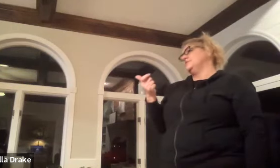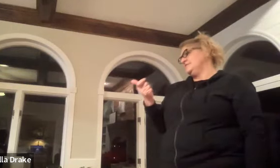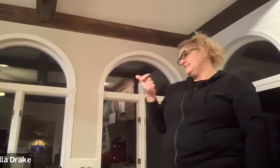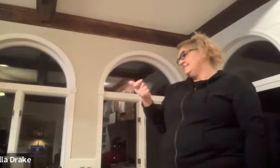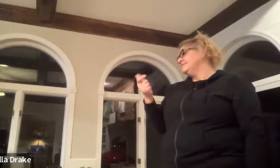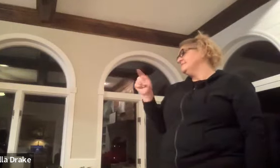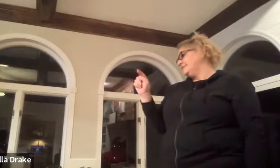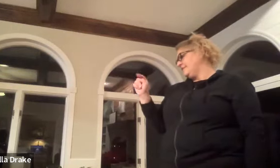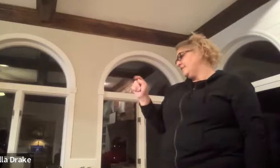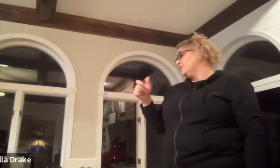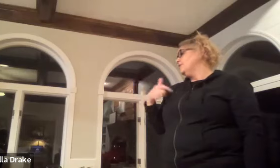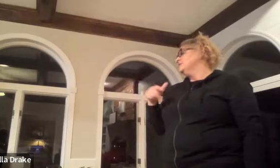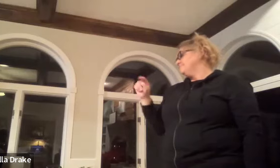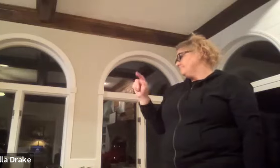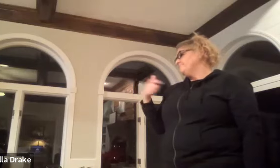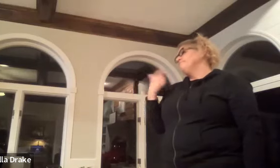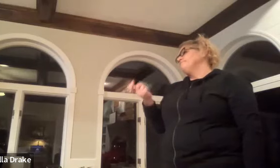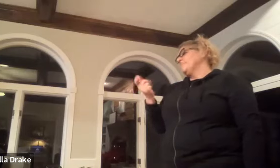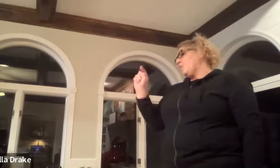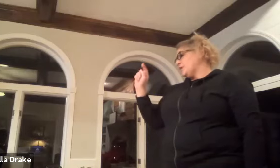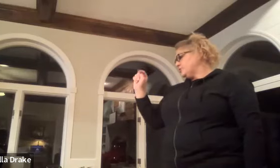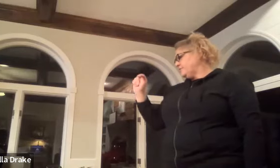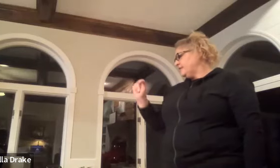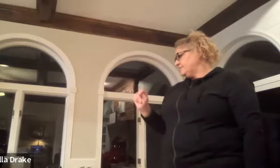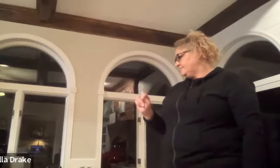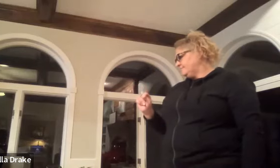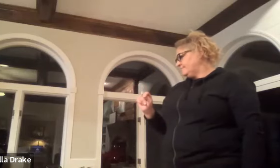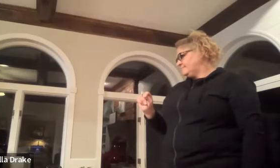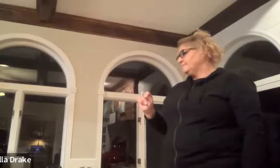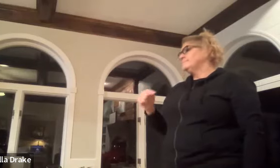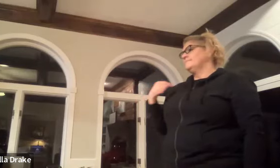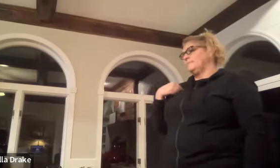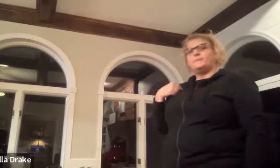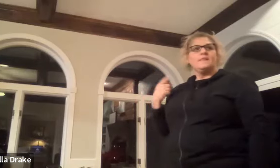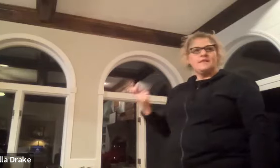tv tv so i watch tv oh you kind of flick for tv